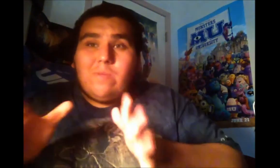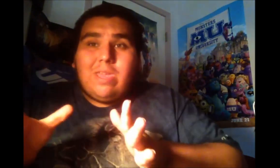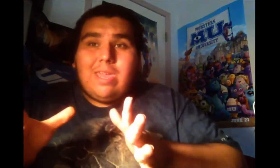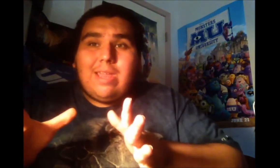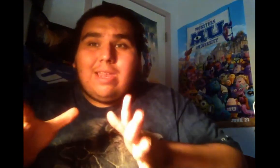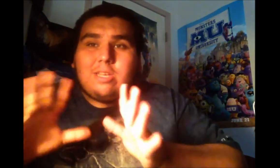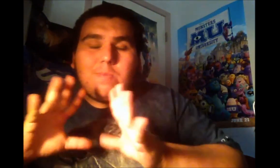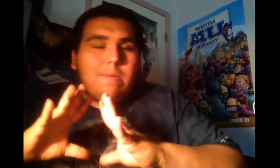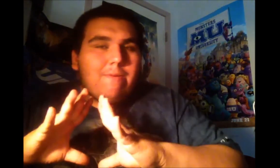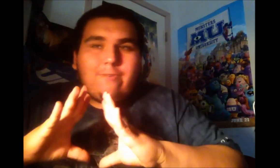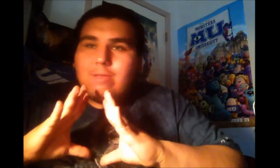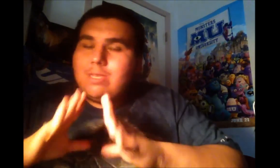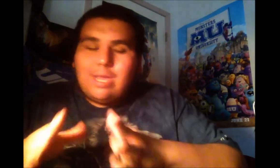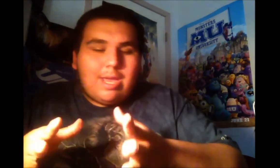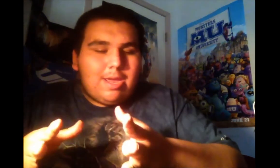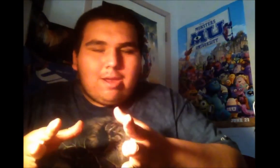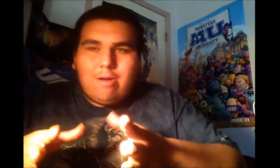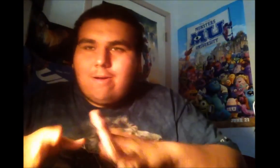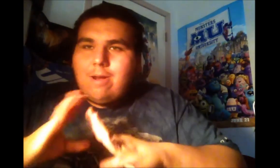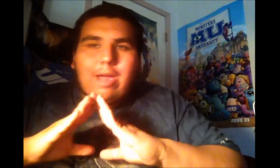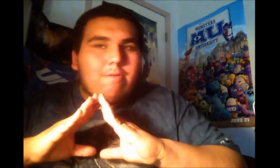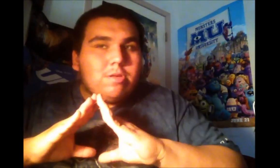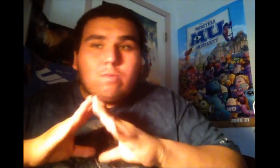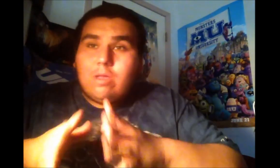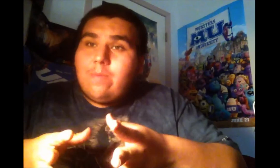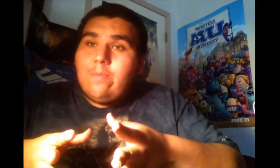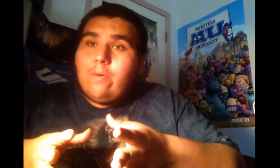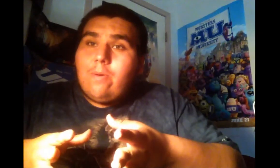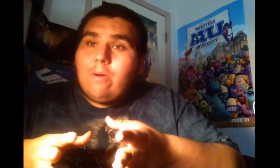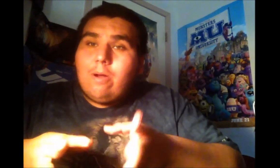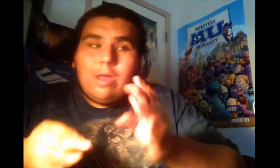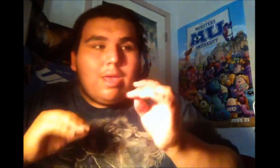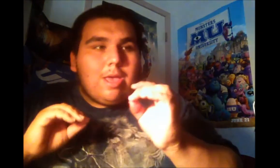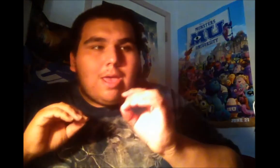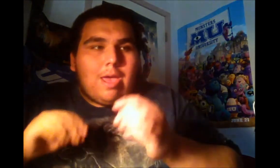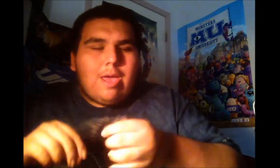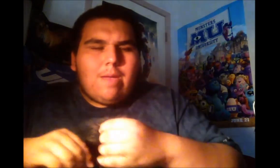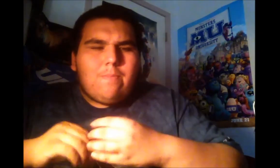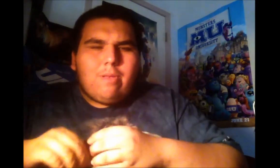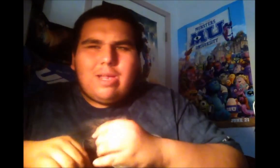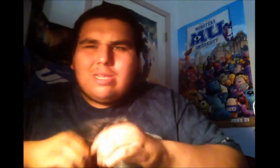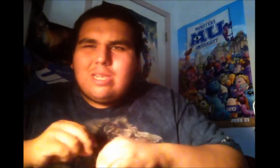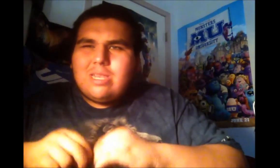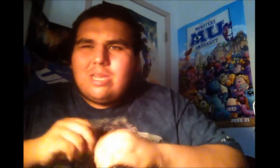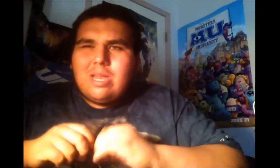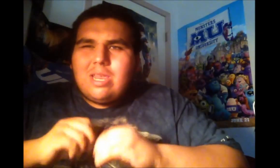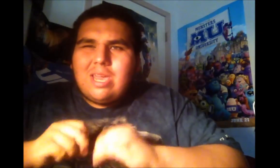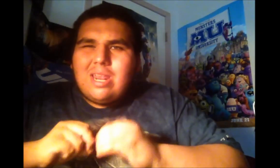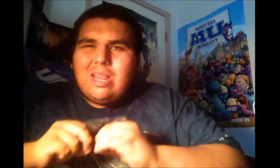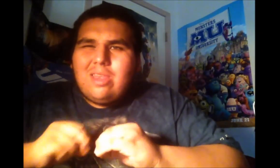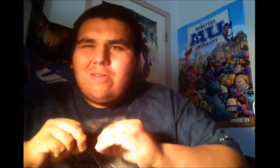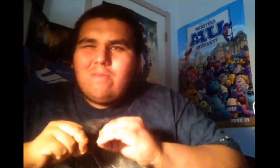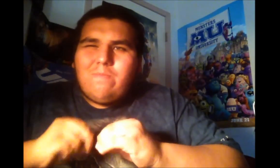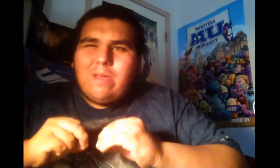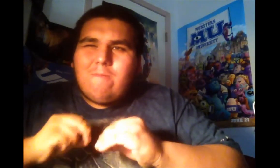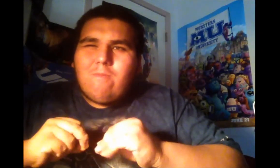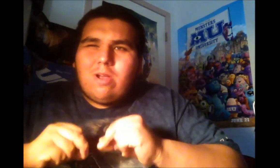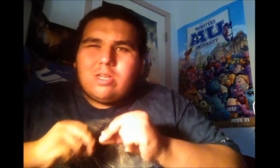the beginning just made me feel tired. I was really bored. And plus, it did get a little bit rushed